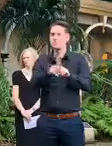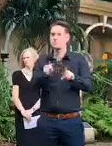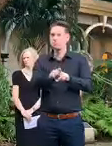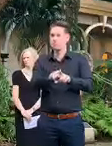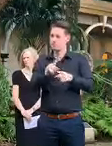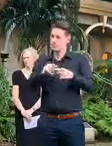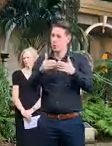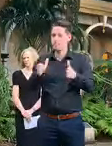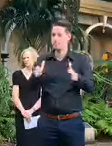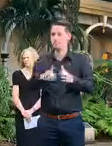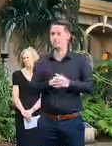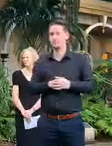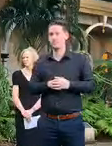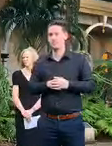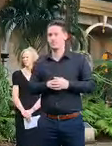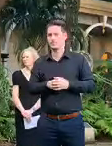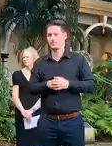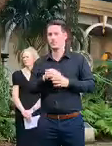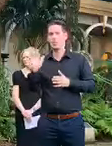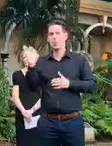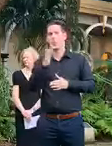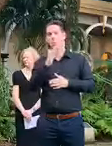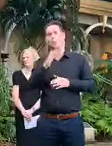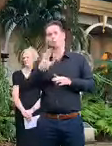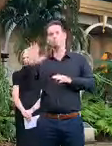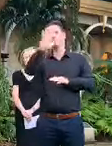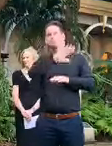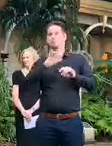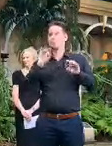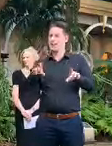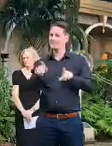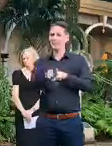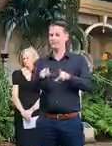every first um minister of the country